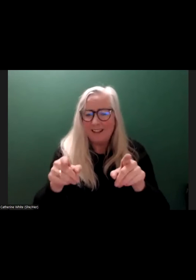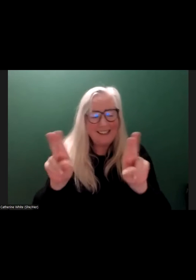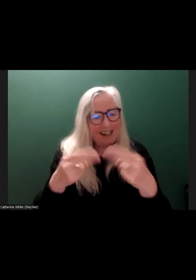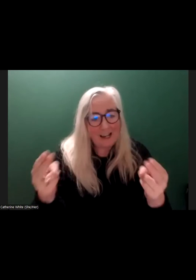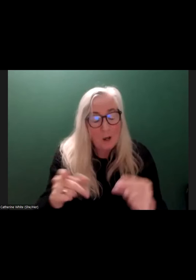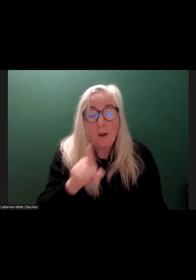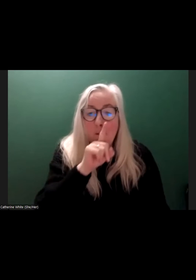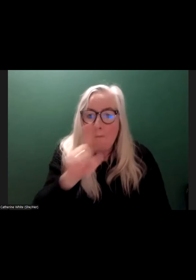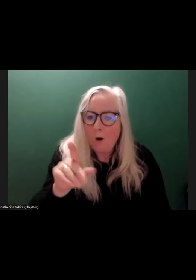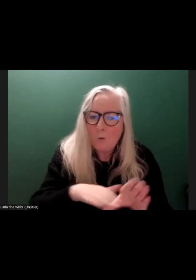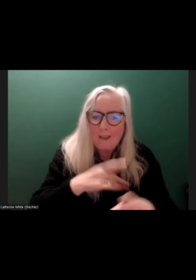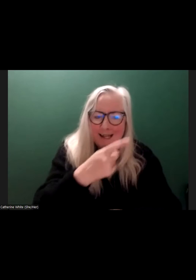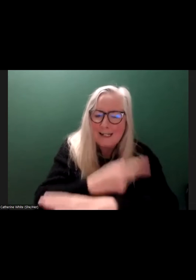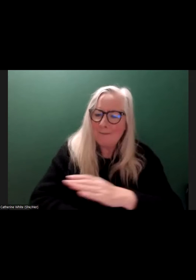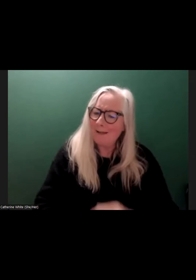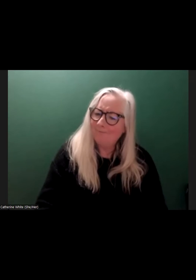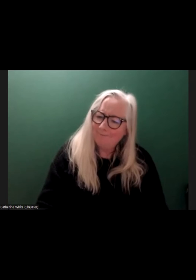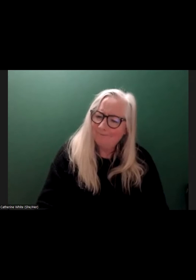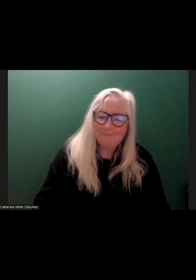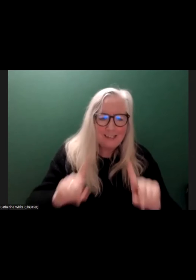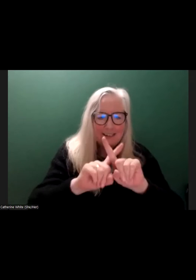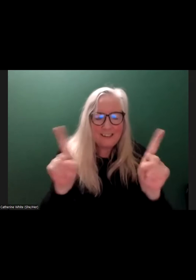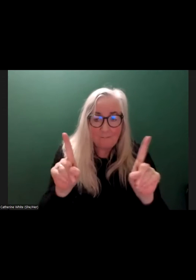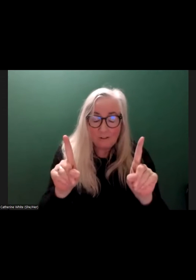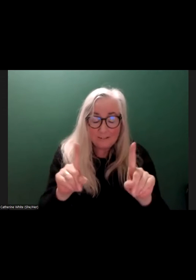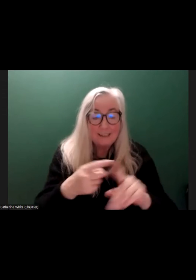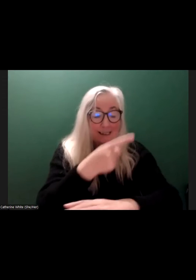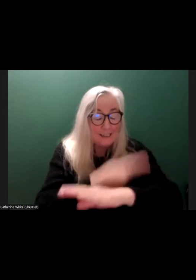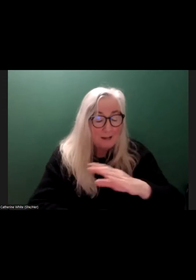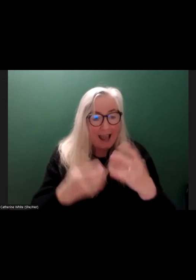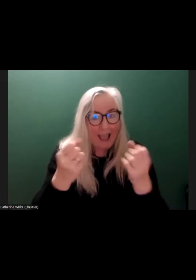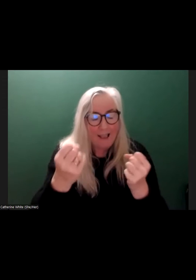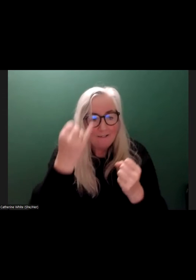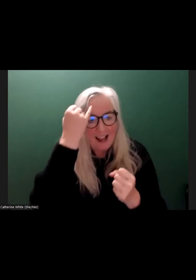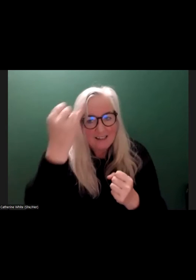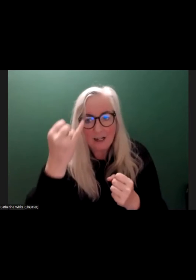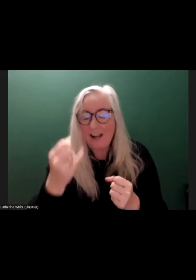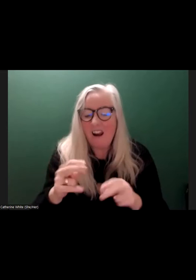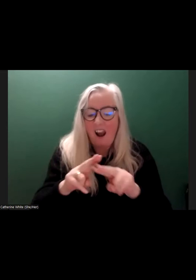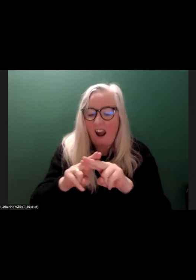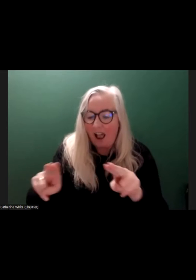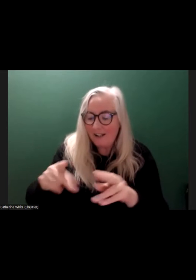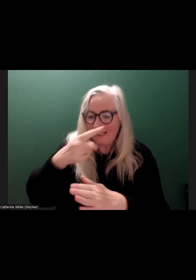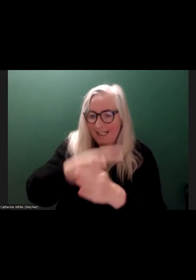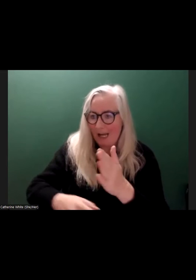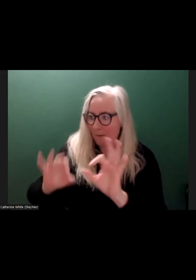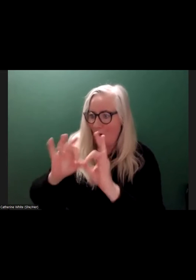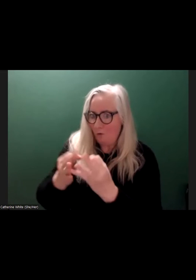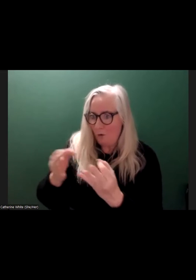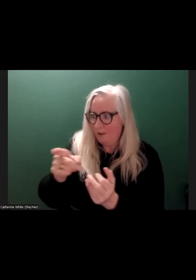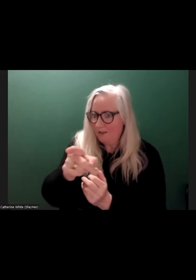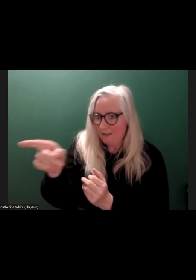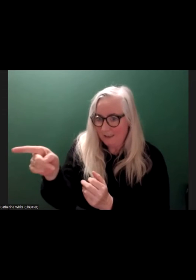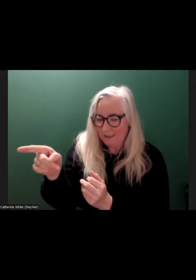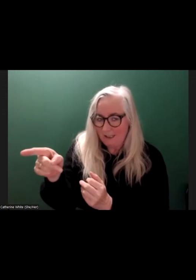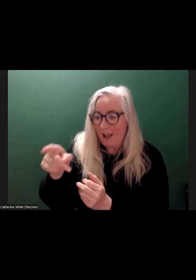But with disability, it's different. With disability comes the idea that non-disabled groups, groups